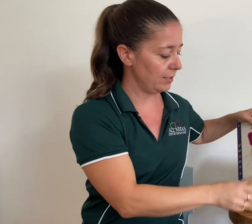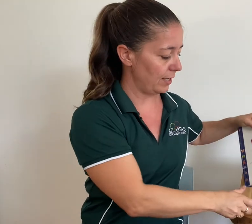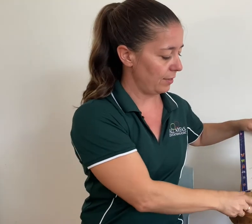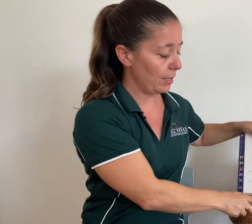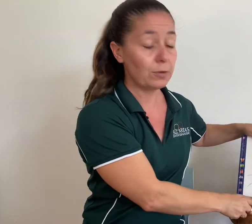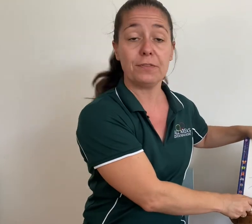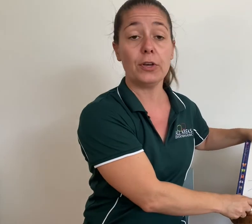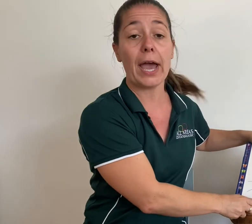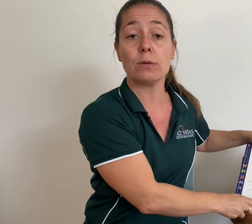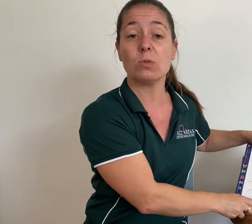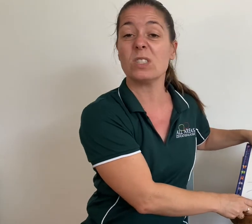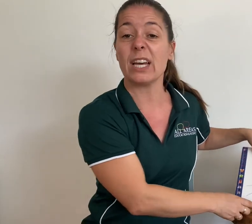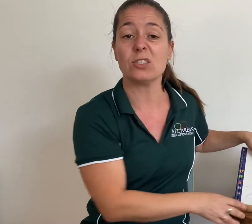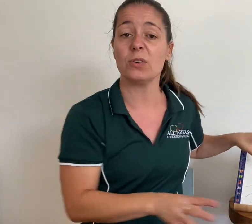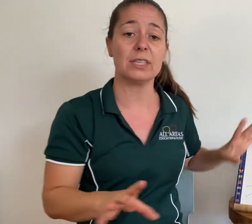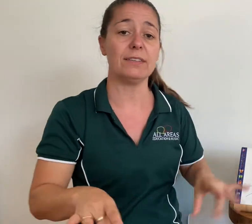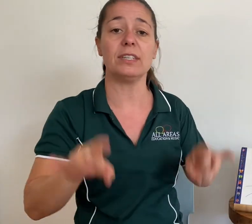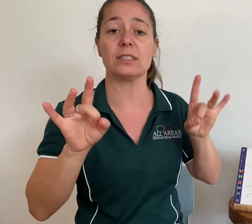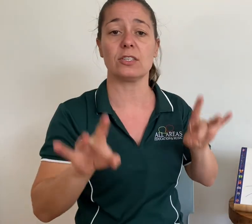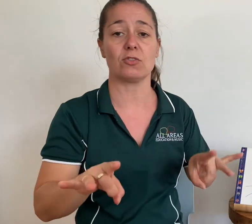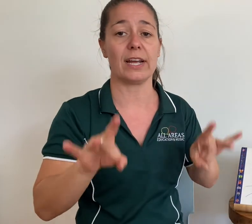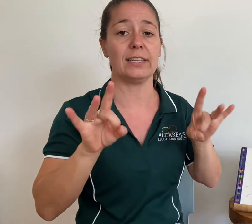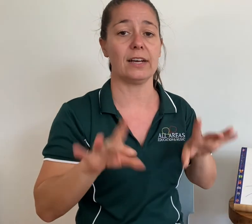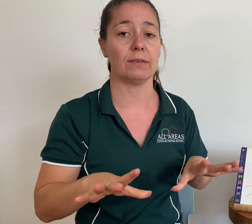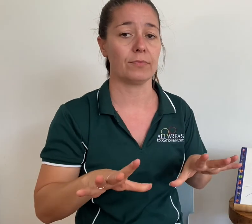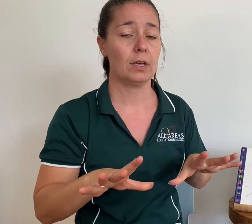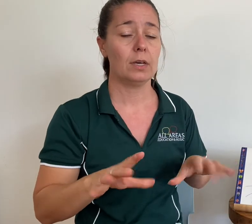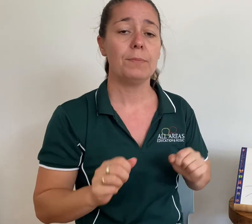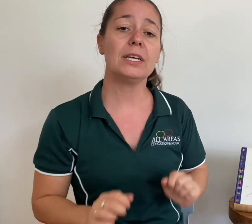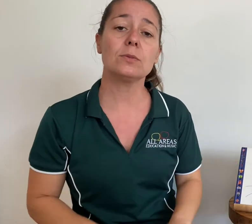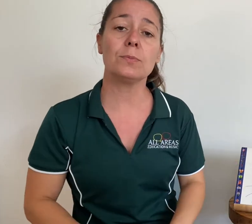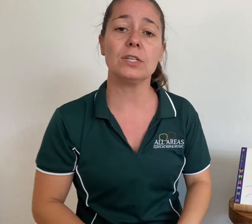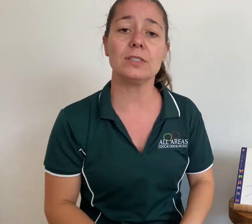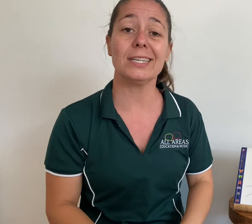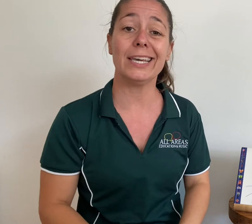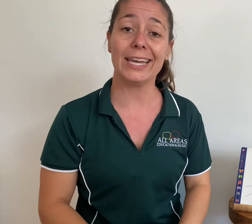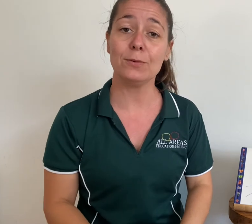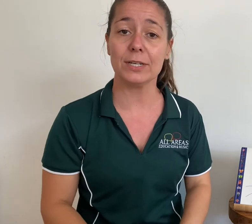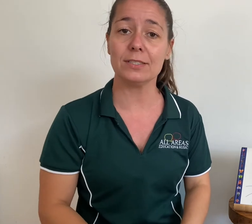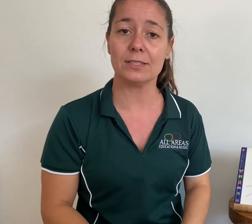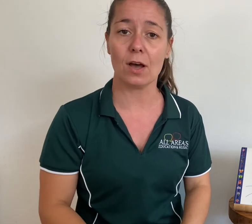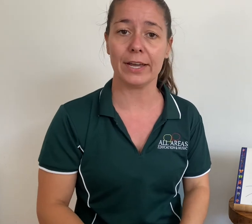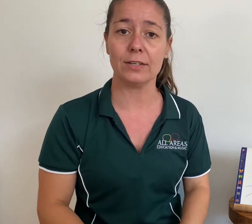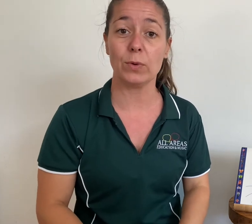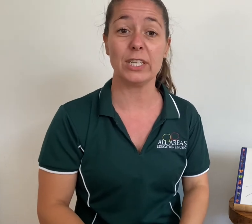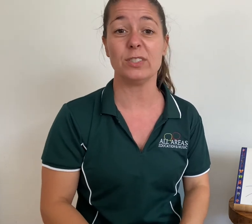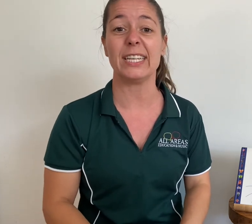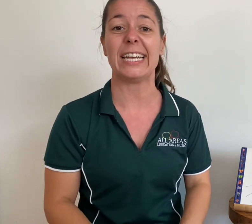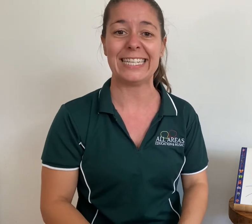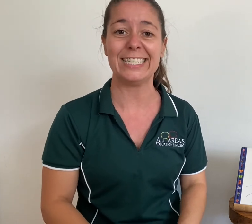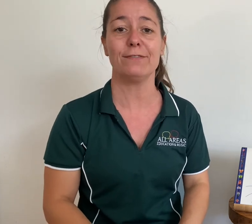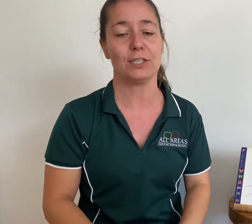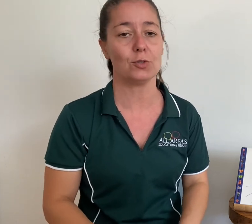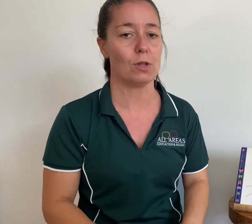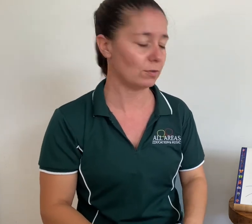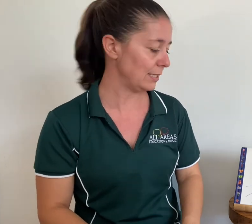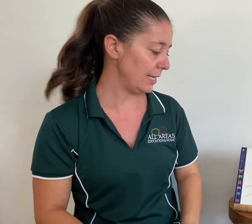Z, there are a few animals that don't live in Australia. Because when we're using keyword sign, we're using individual Auslan